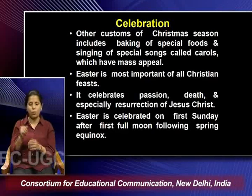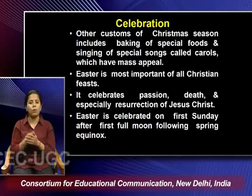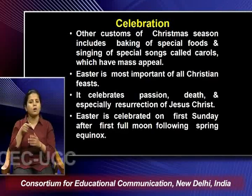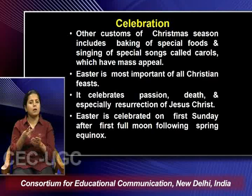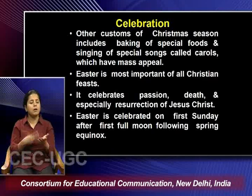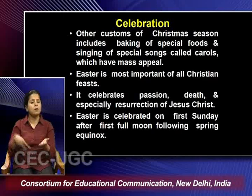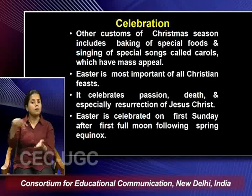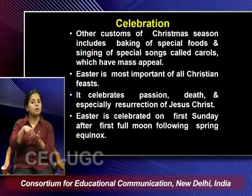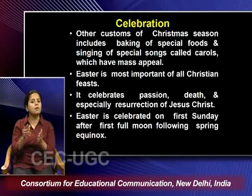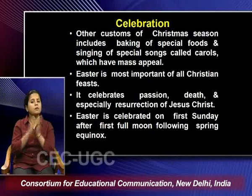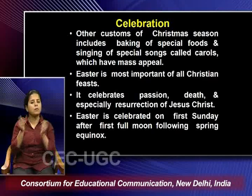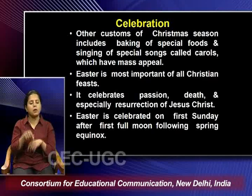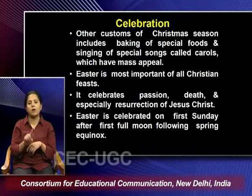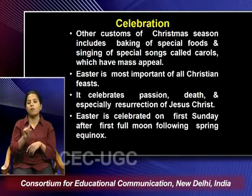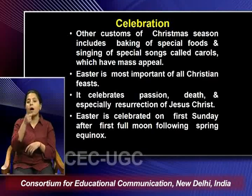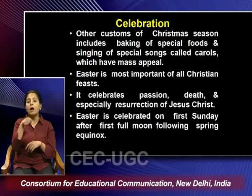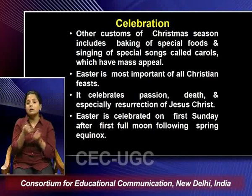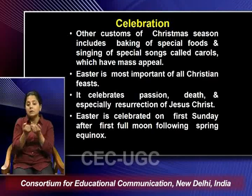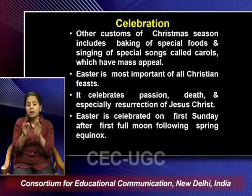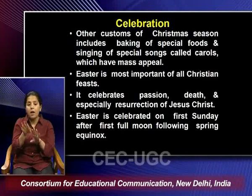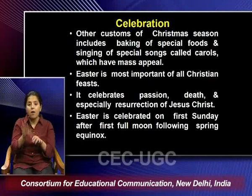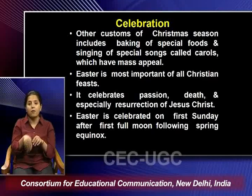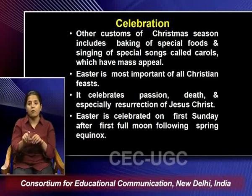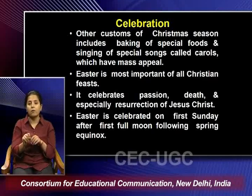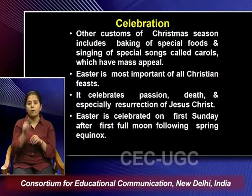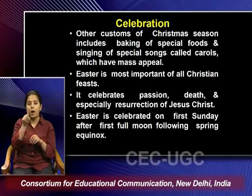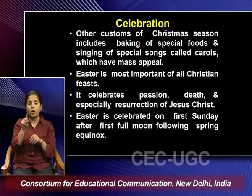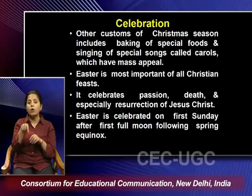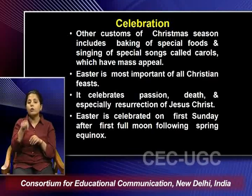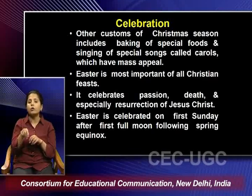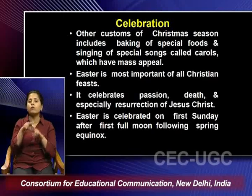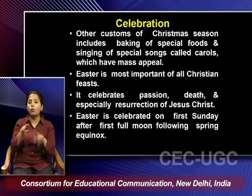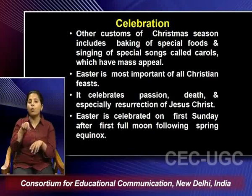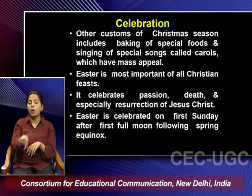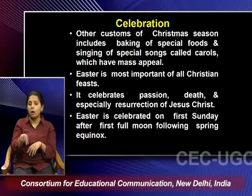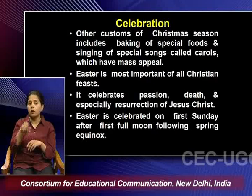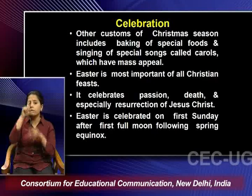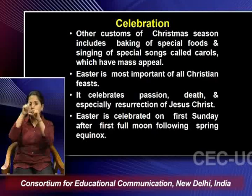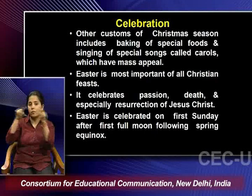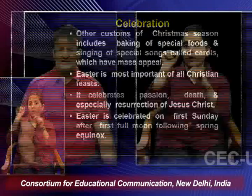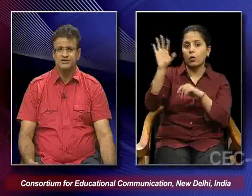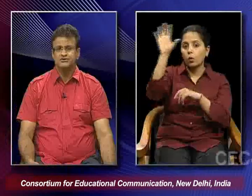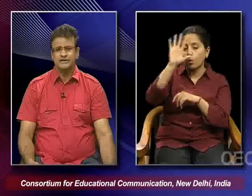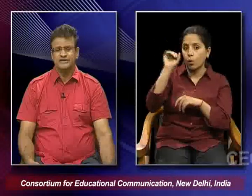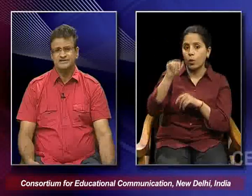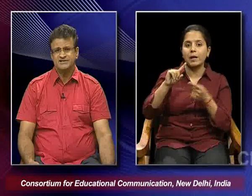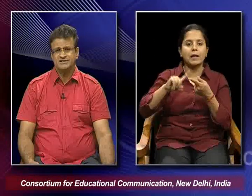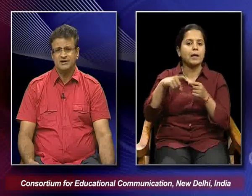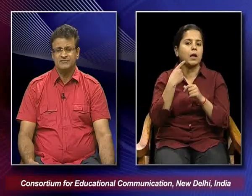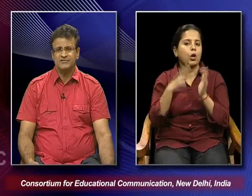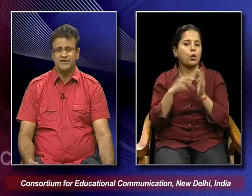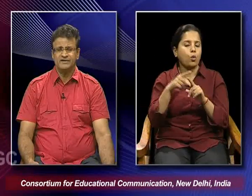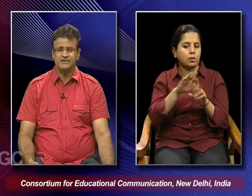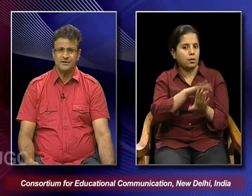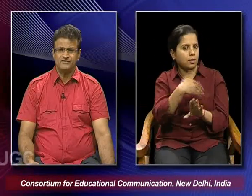is celebrated on the first Sunday after first full moon following the spring equinox. So in that sense,